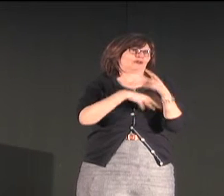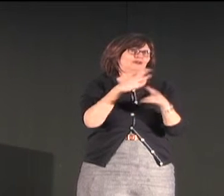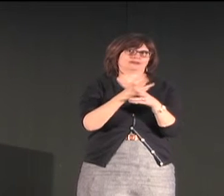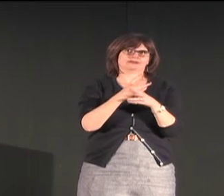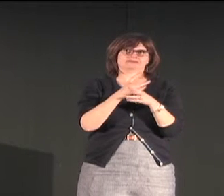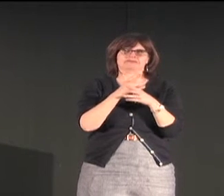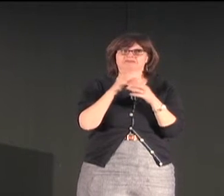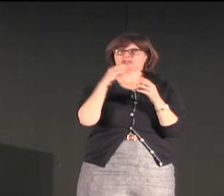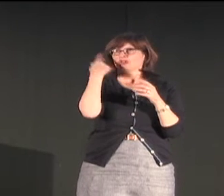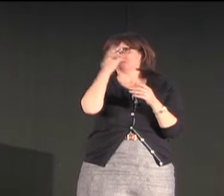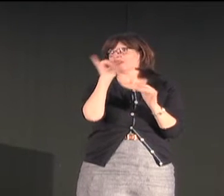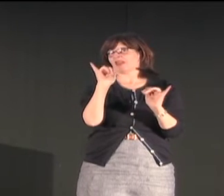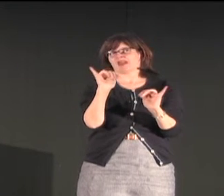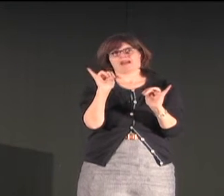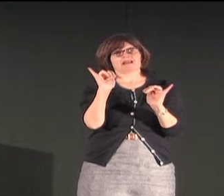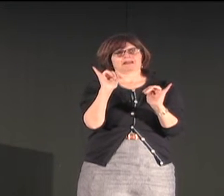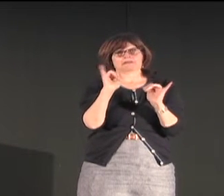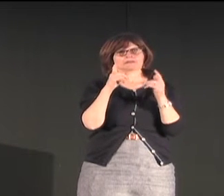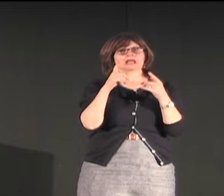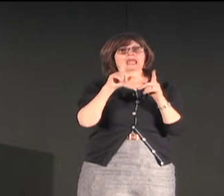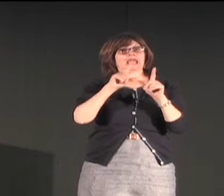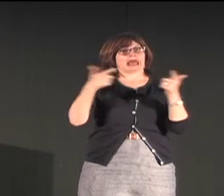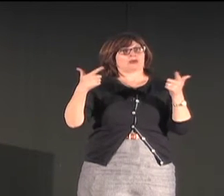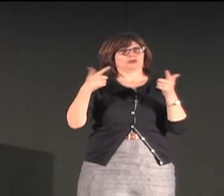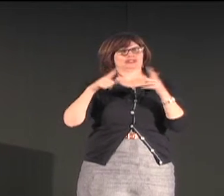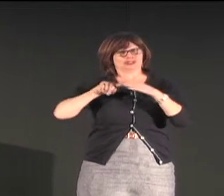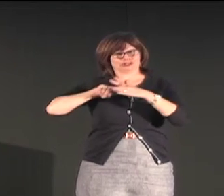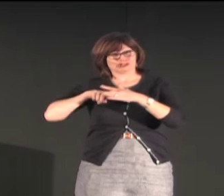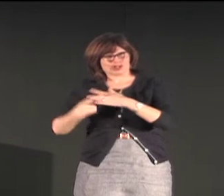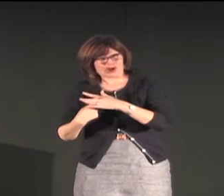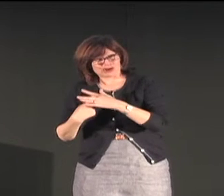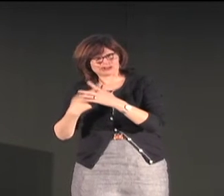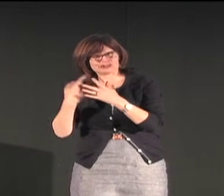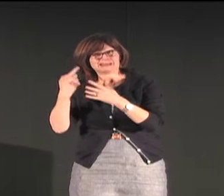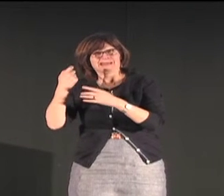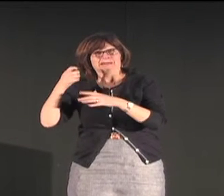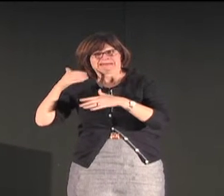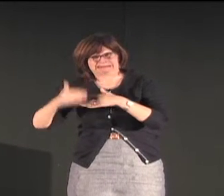and it's looking more in look other world sign languages